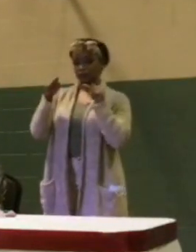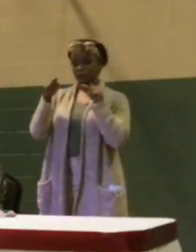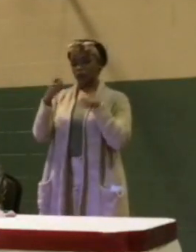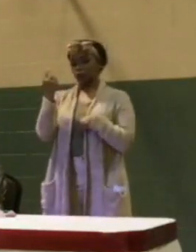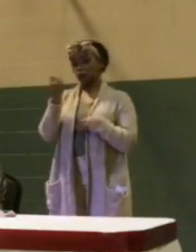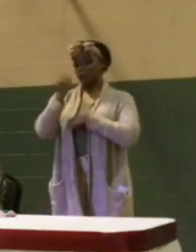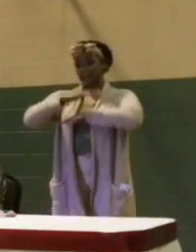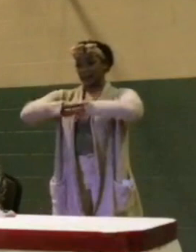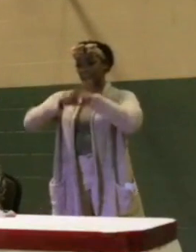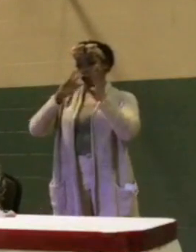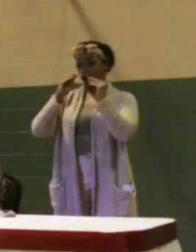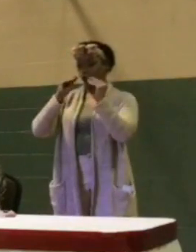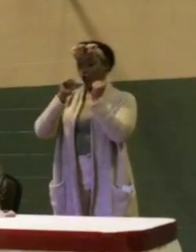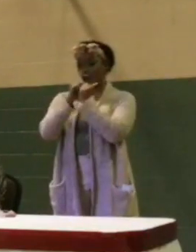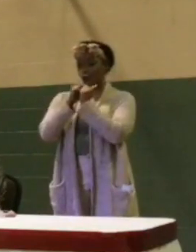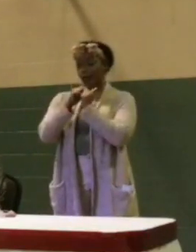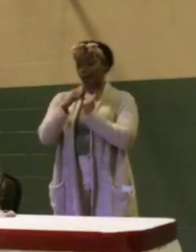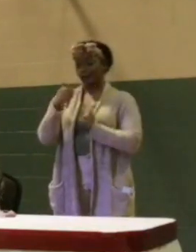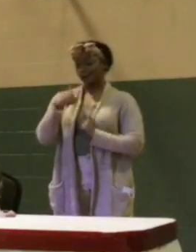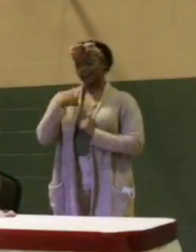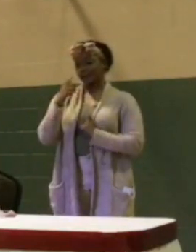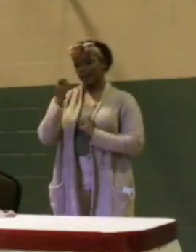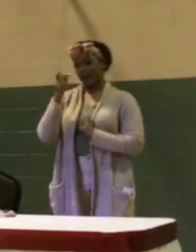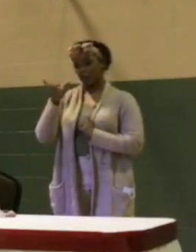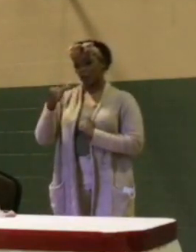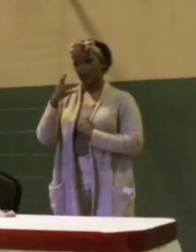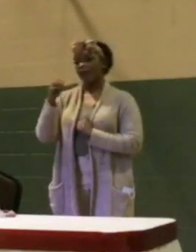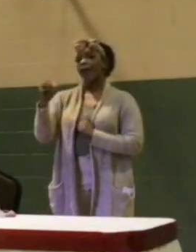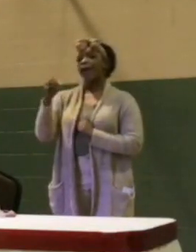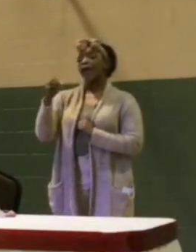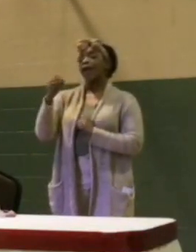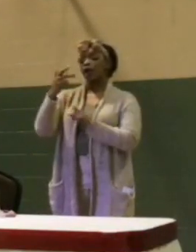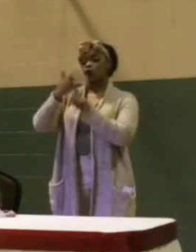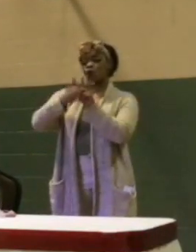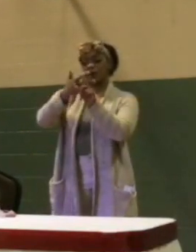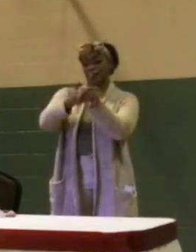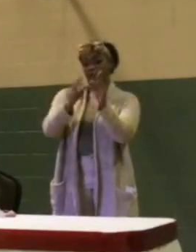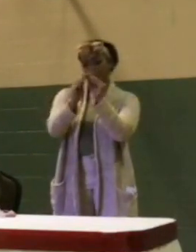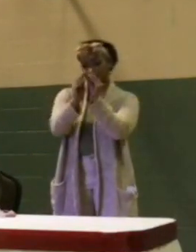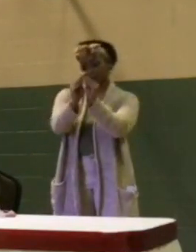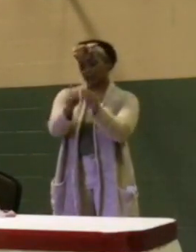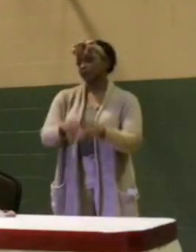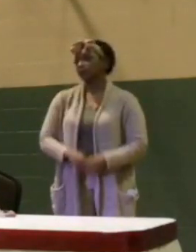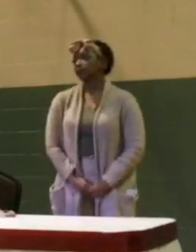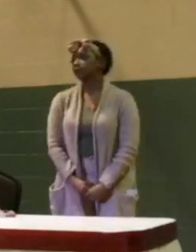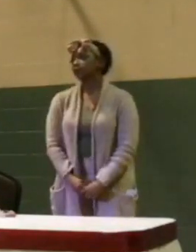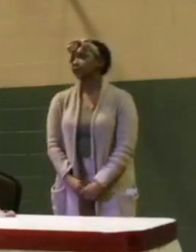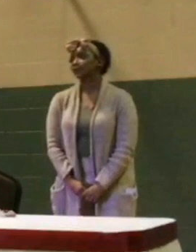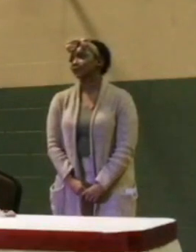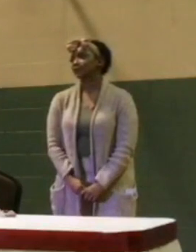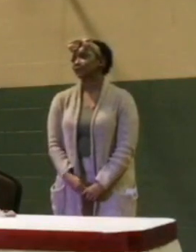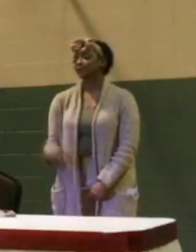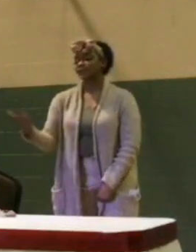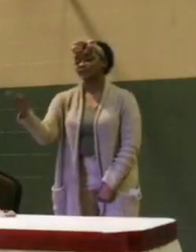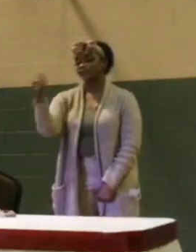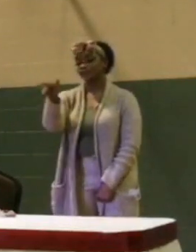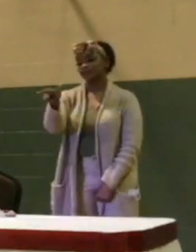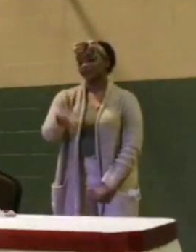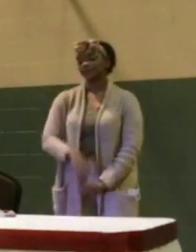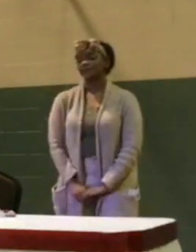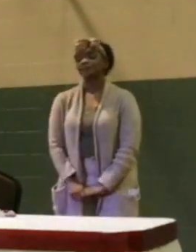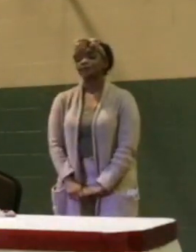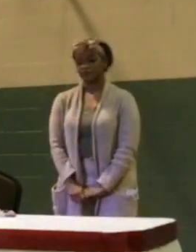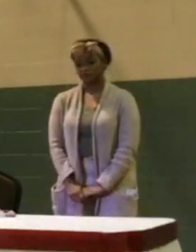Galloway. Okay, thank you. And quarterly meetings. I'm sorry. Okay. Quarterly meetings. Ms. Huck and Rota.